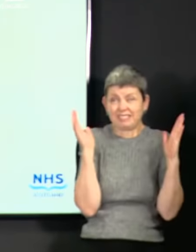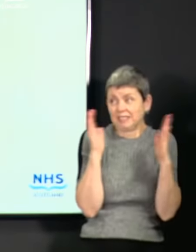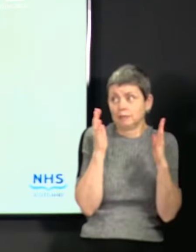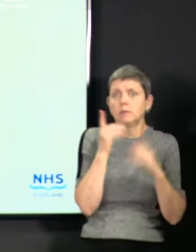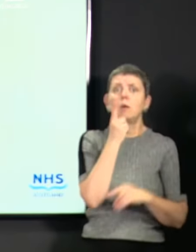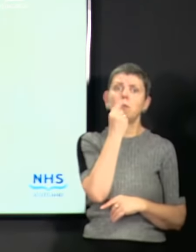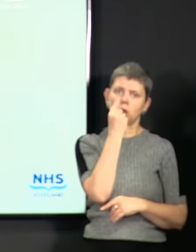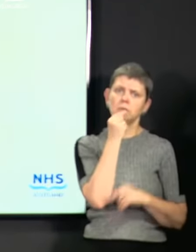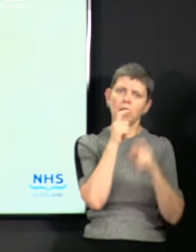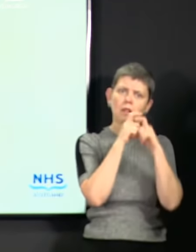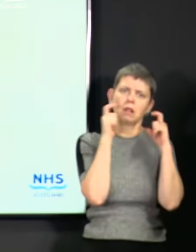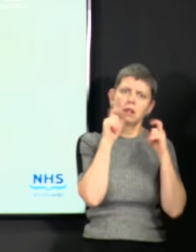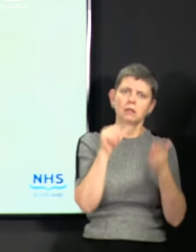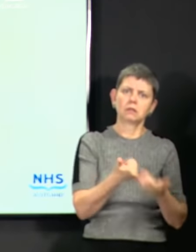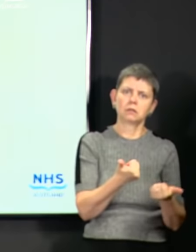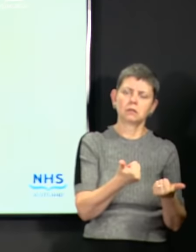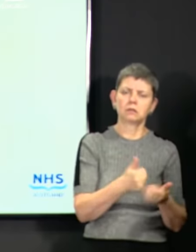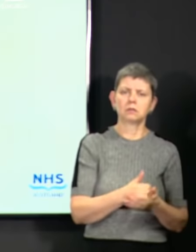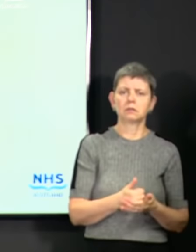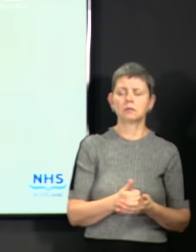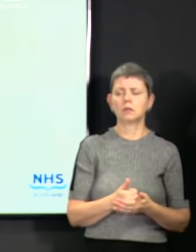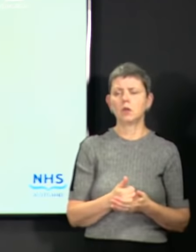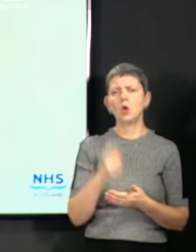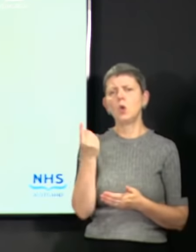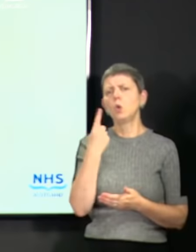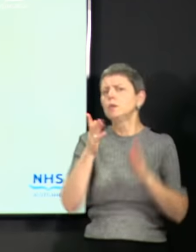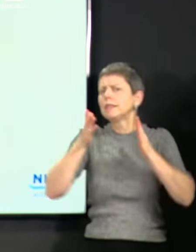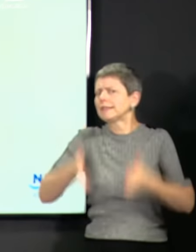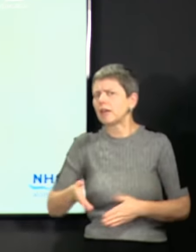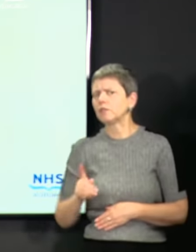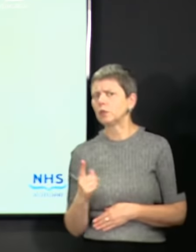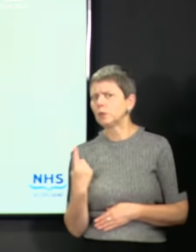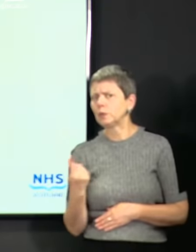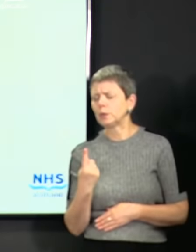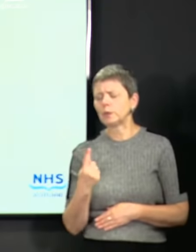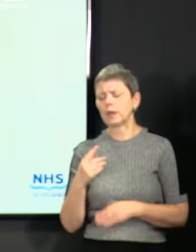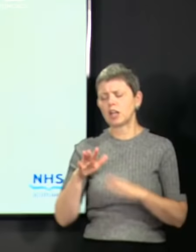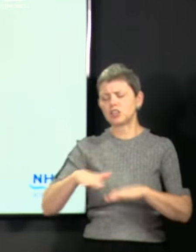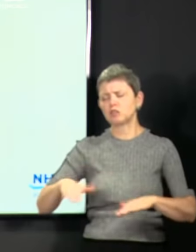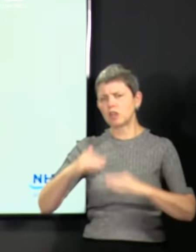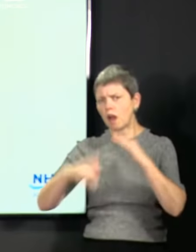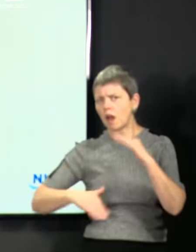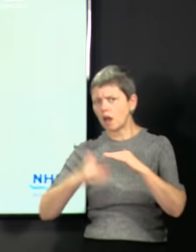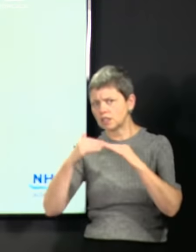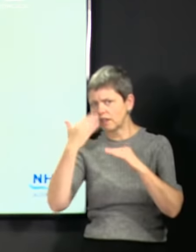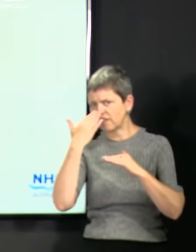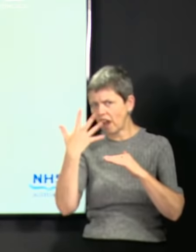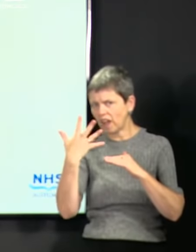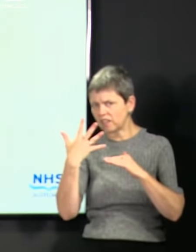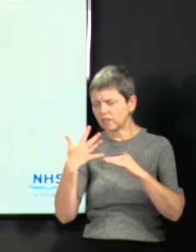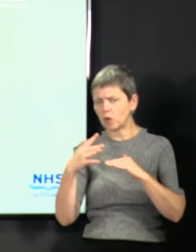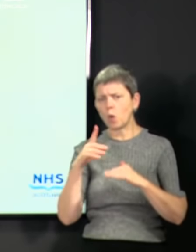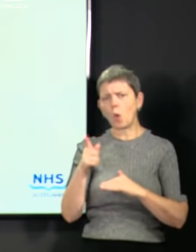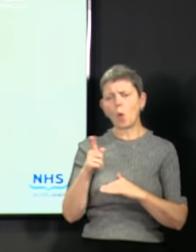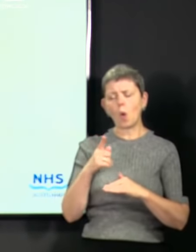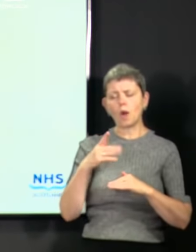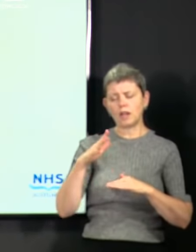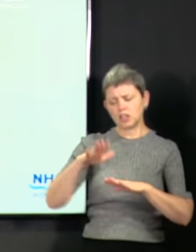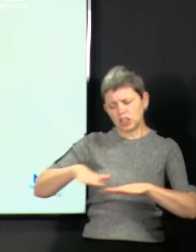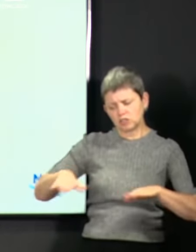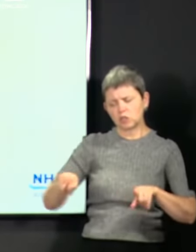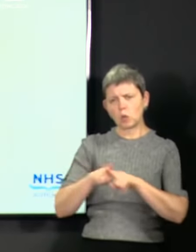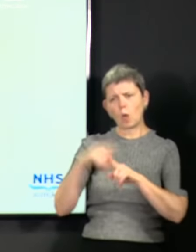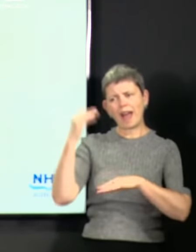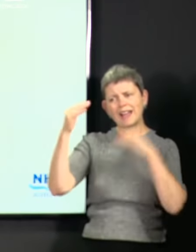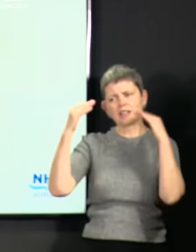some exemptions for children under five. You should apply individual discretion for children and adults who have perhaps breathing